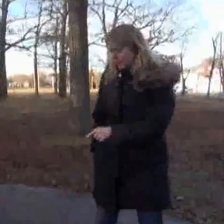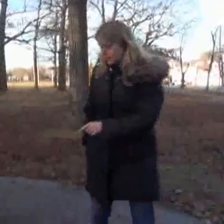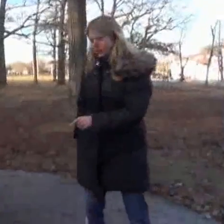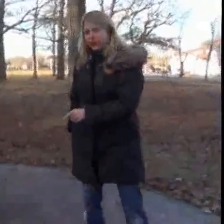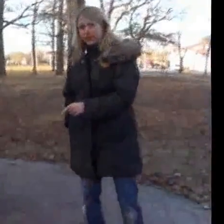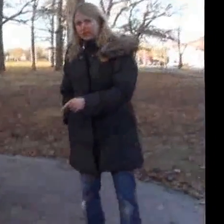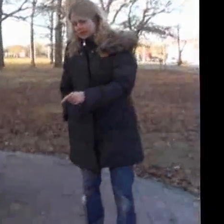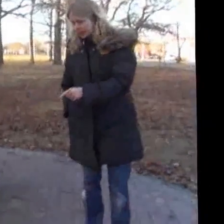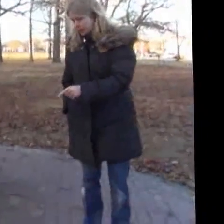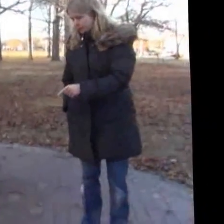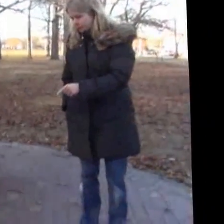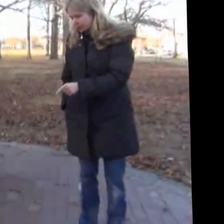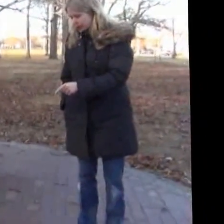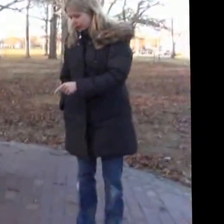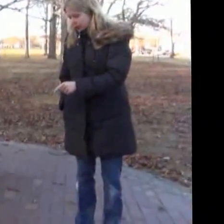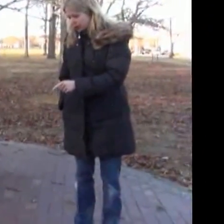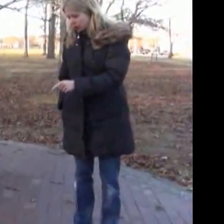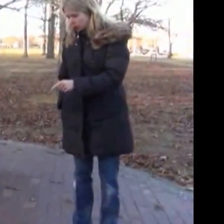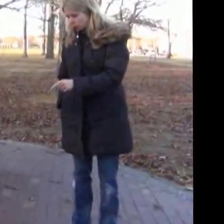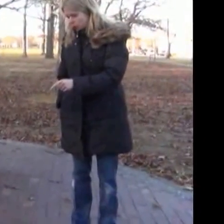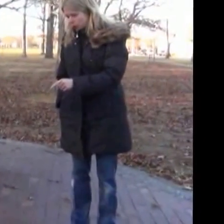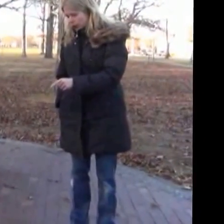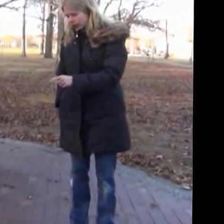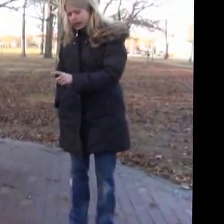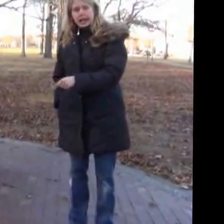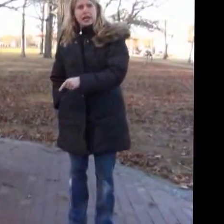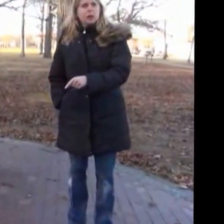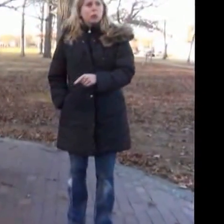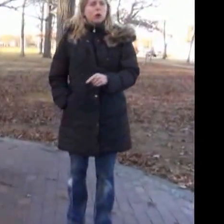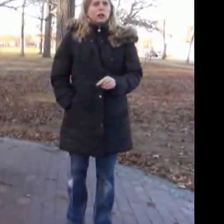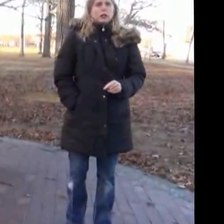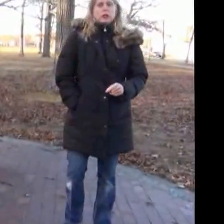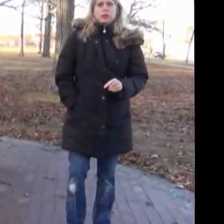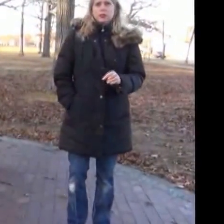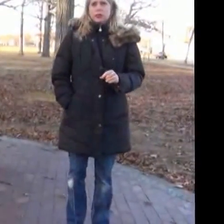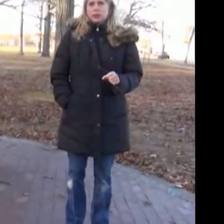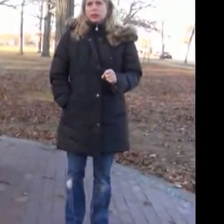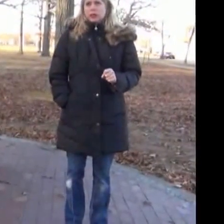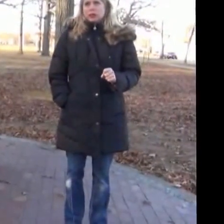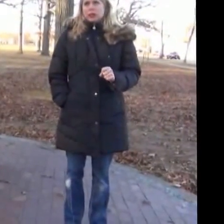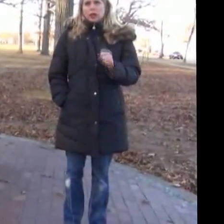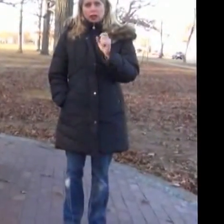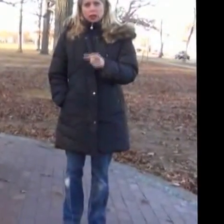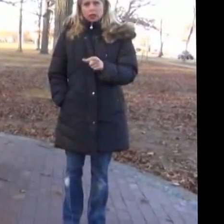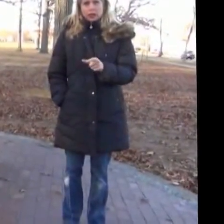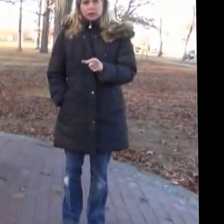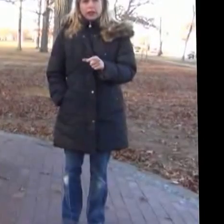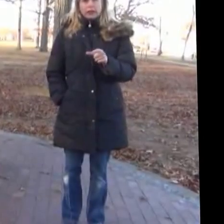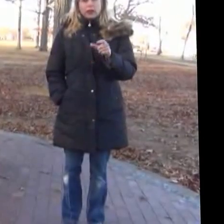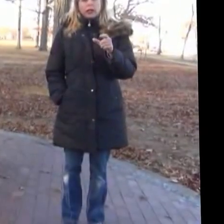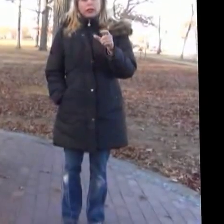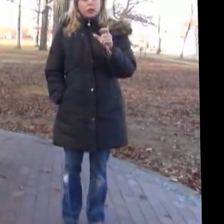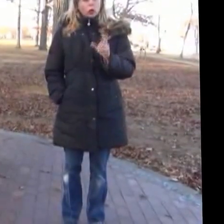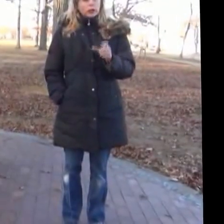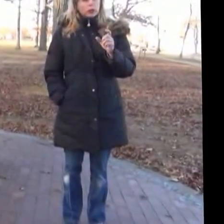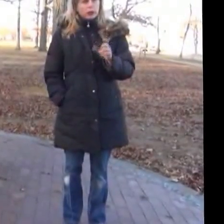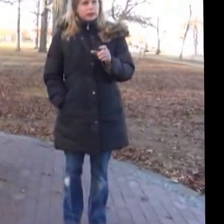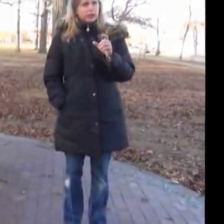amazing because, so Abe was a Holocaust survivor. And the only reason